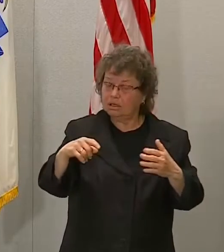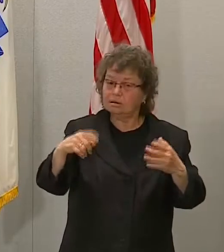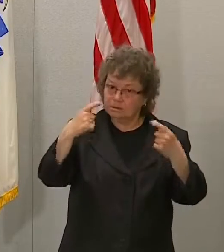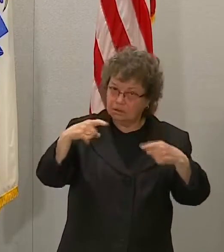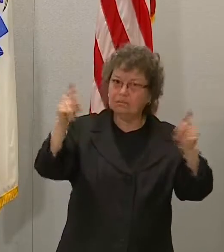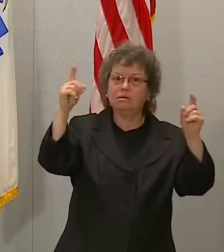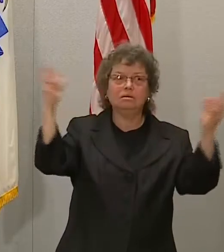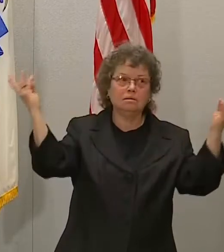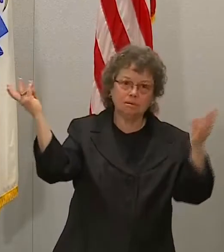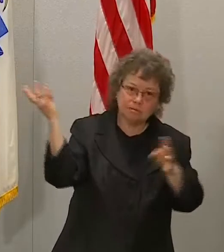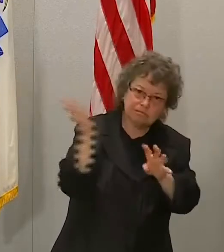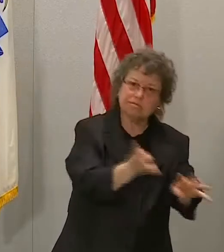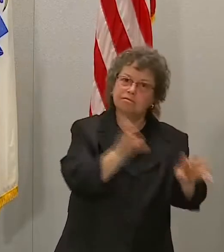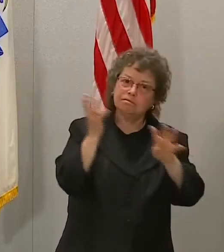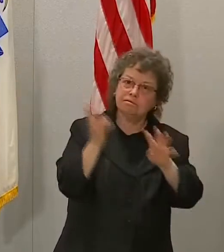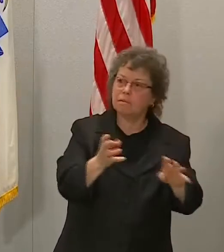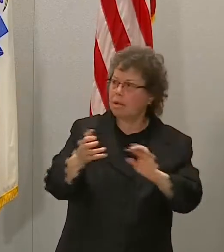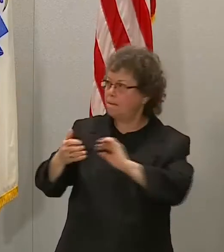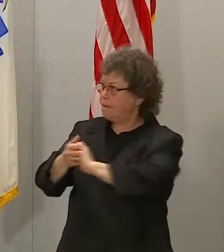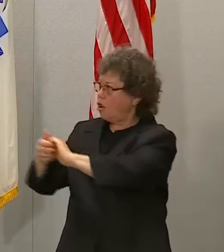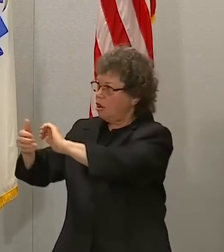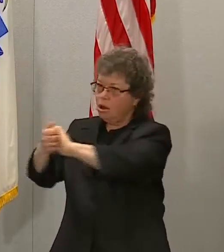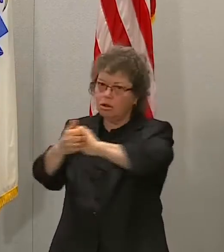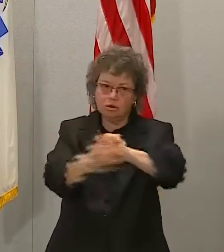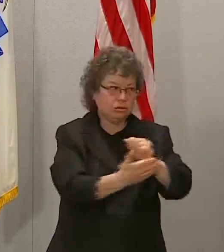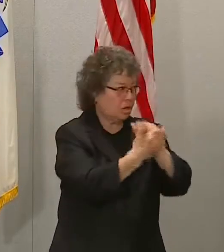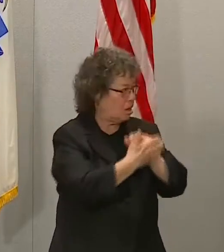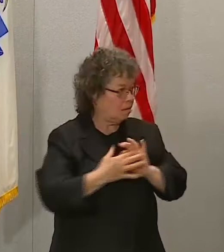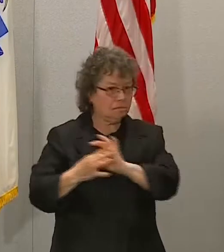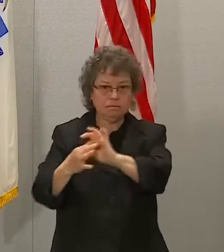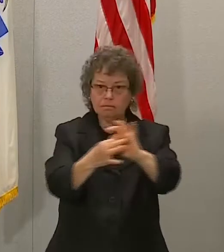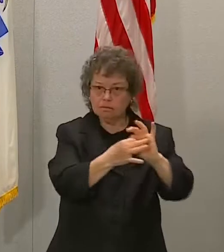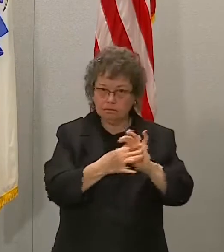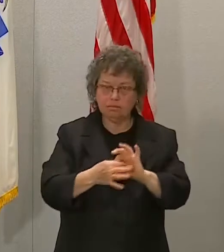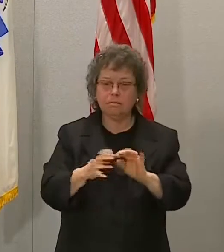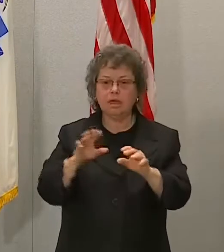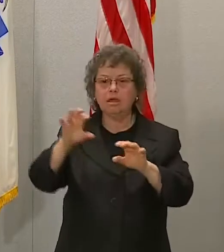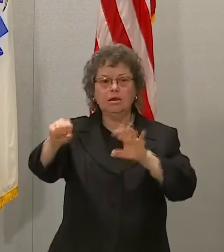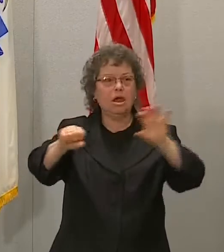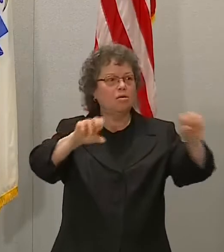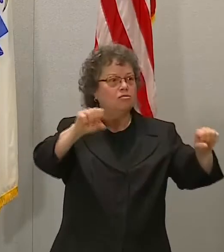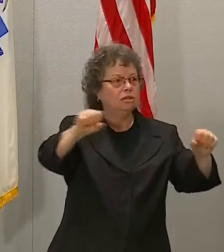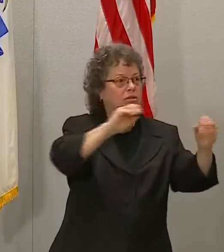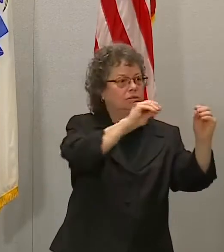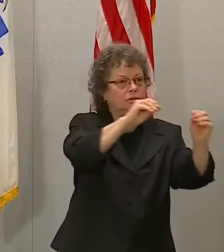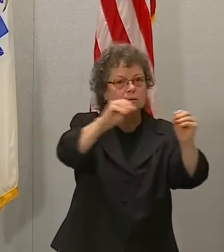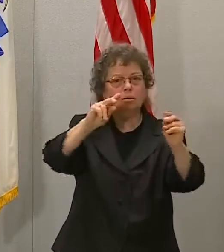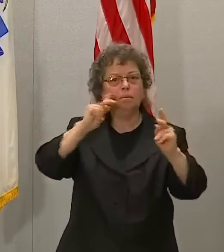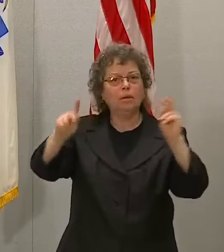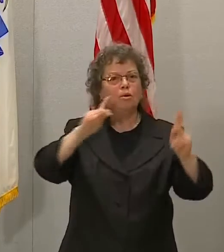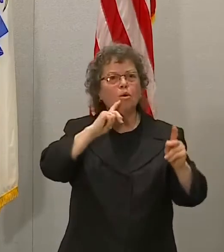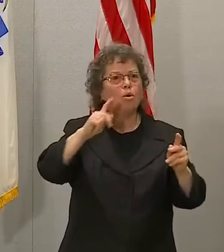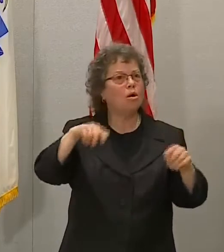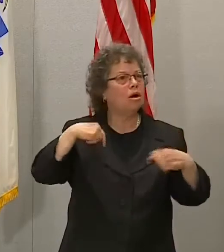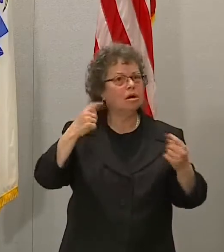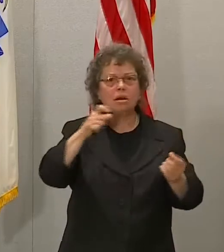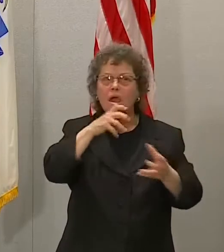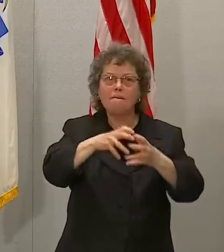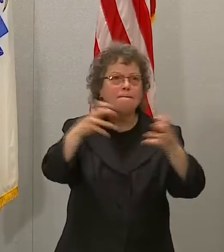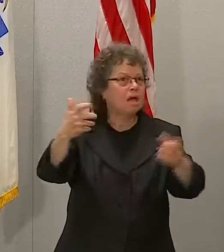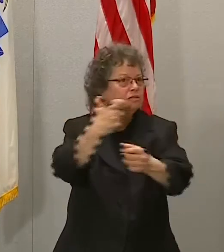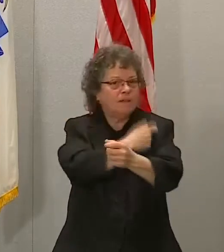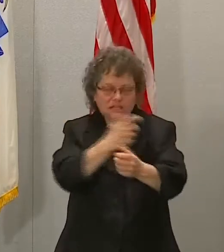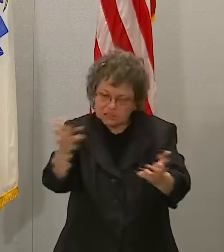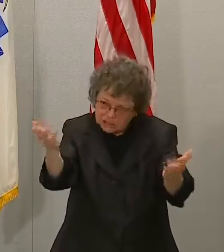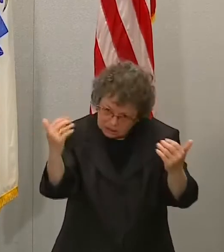can help us make sure that we get to folks in those most disproportionately impacted communities and get them vaccinated as